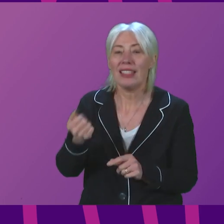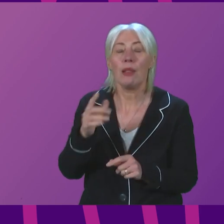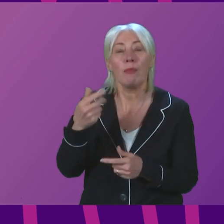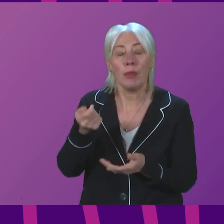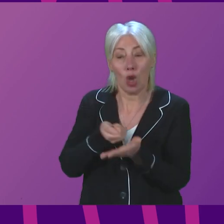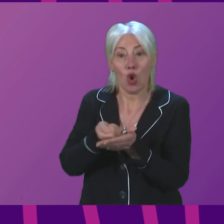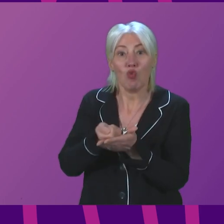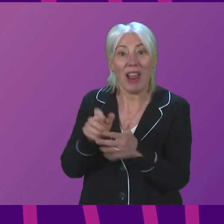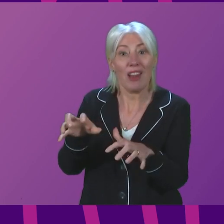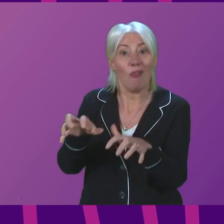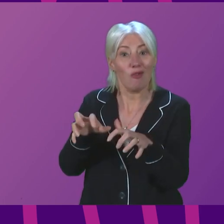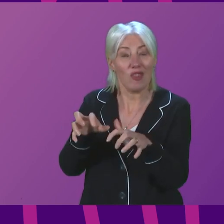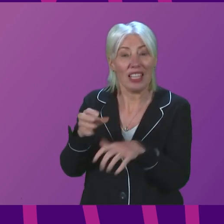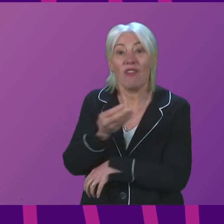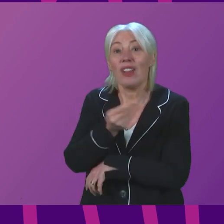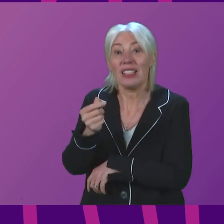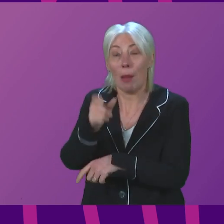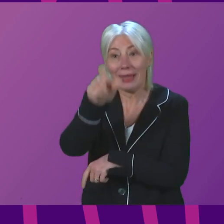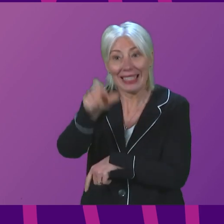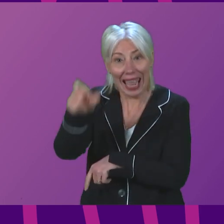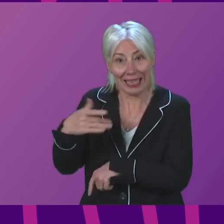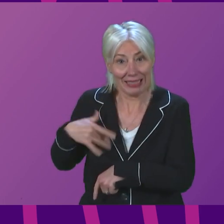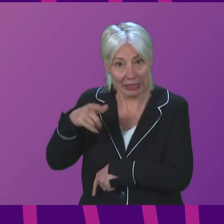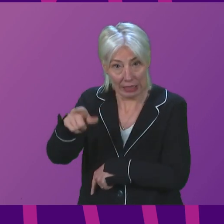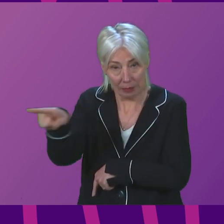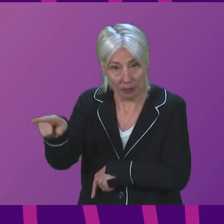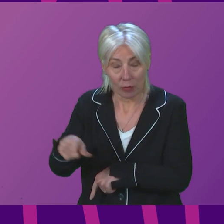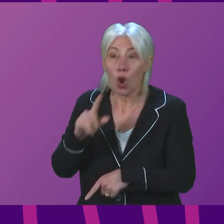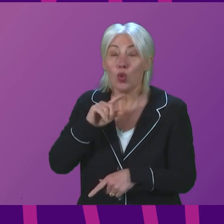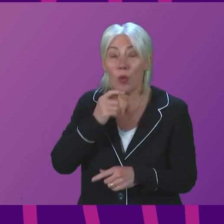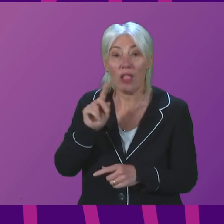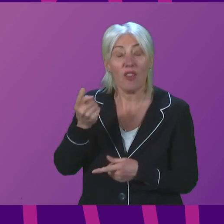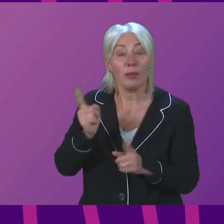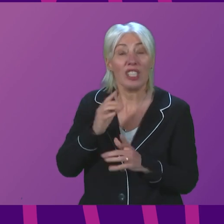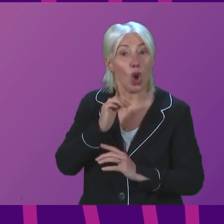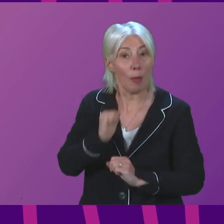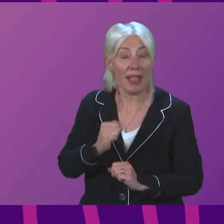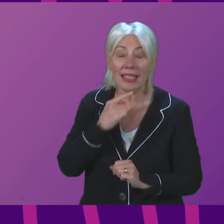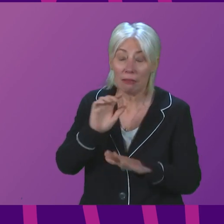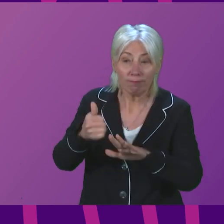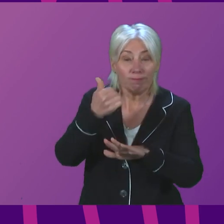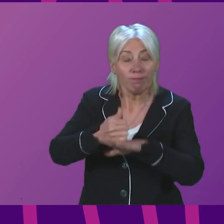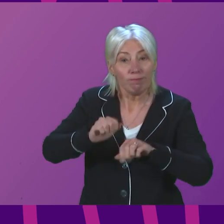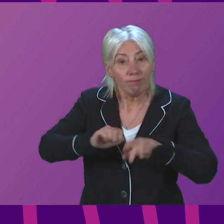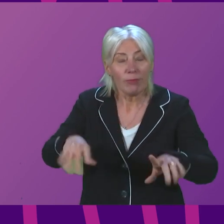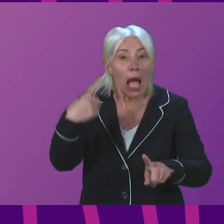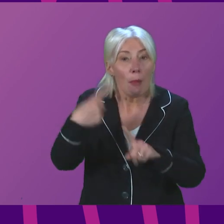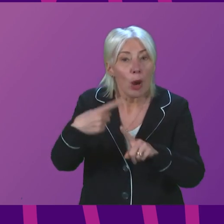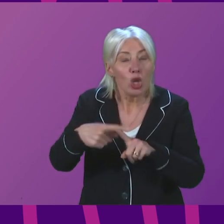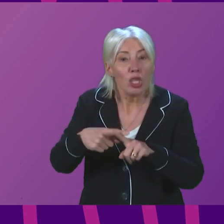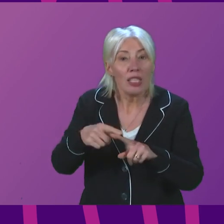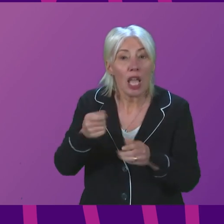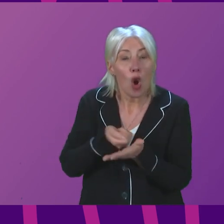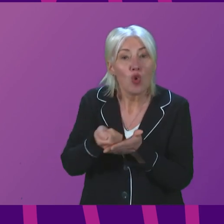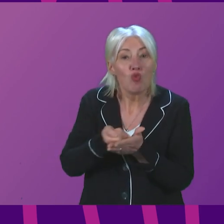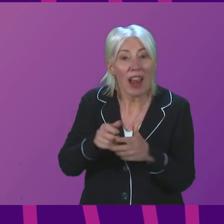for social tenants. So will the First Minister commit today to exploring the implementation of an emergency rent freeze to